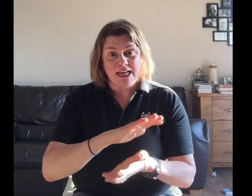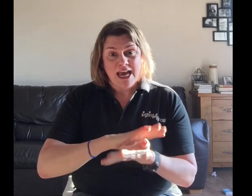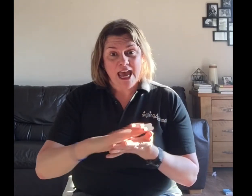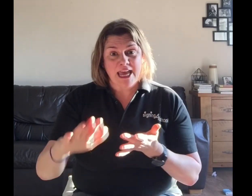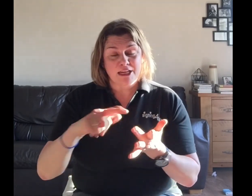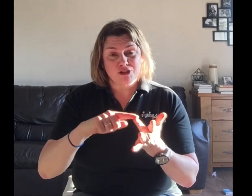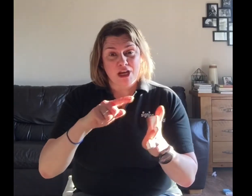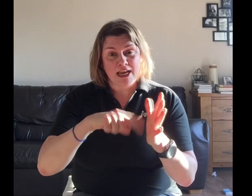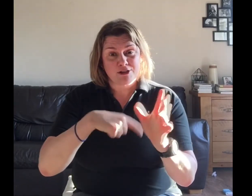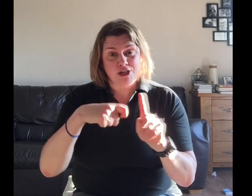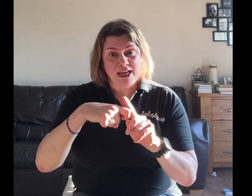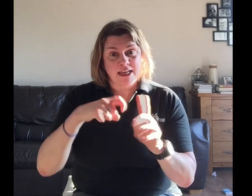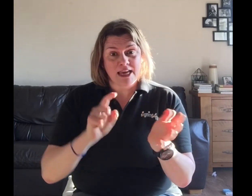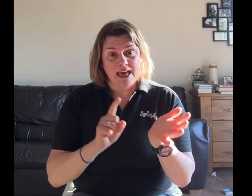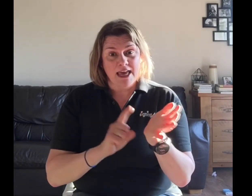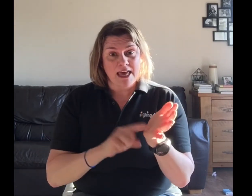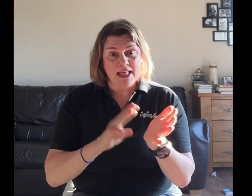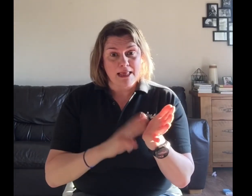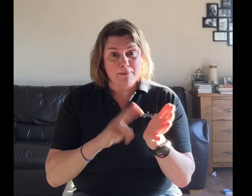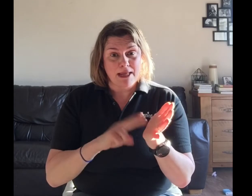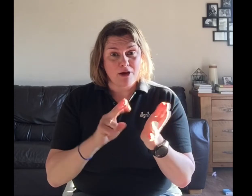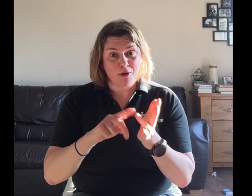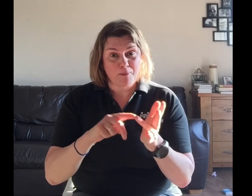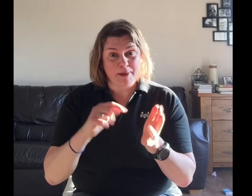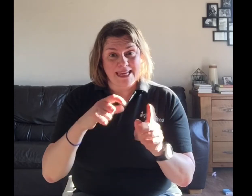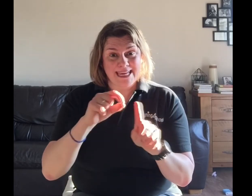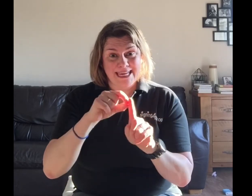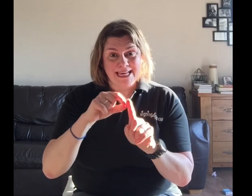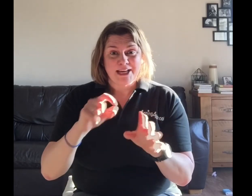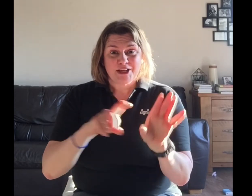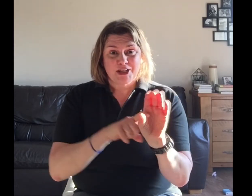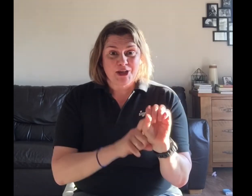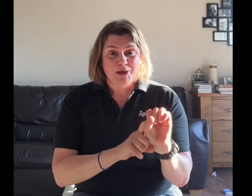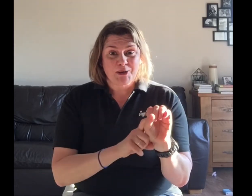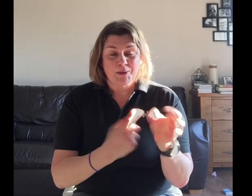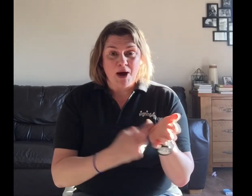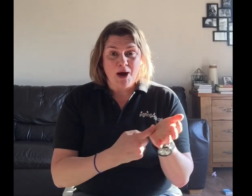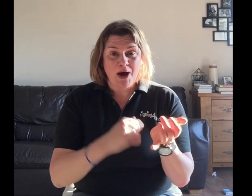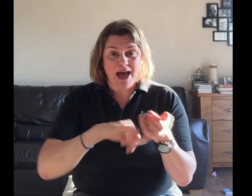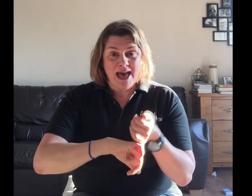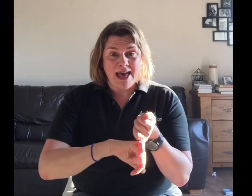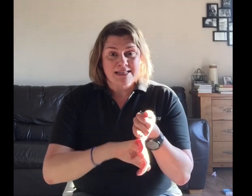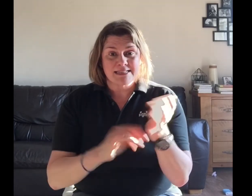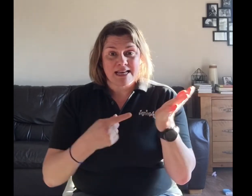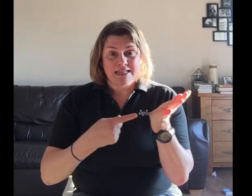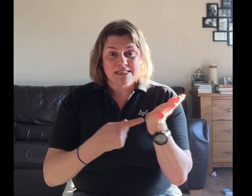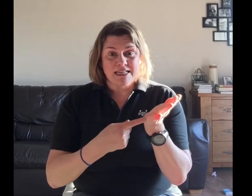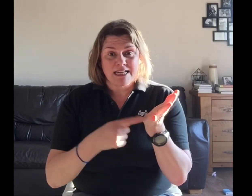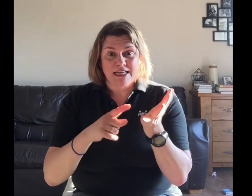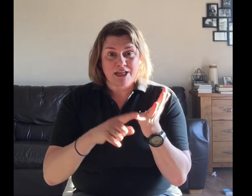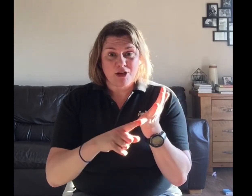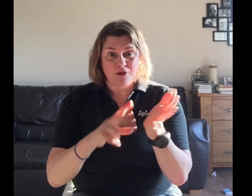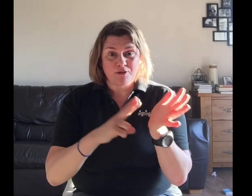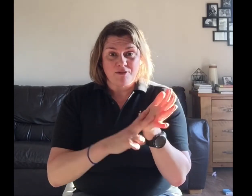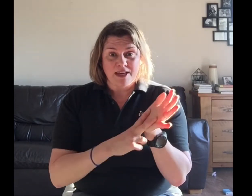H, I, J, K, L, M, O, P, Q, R, S, T, U, V,